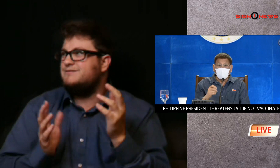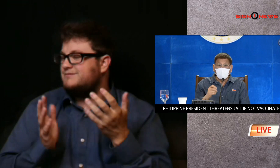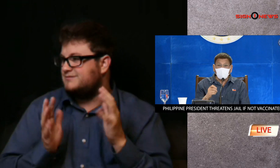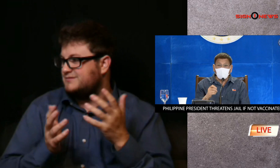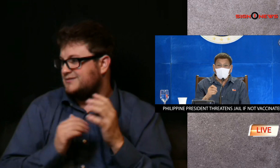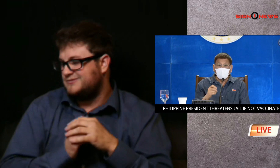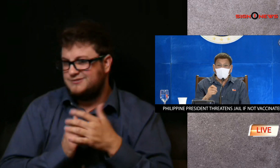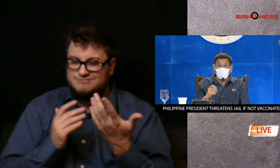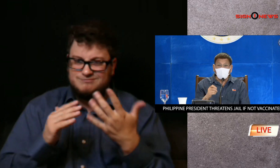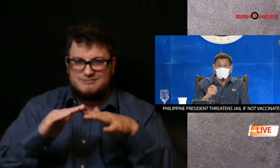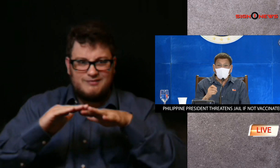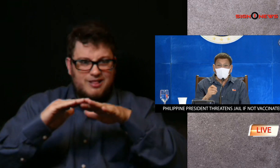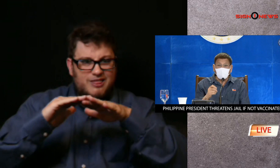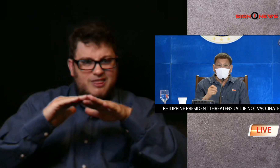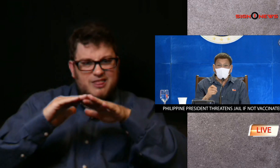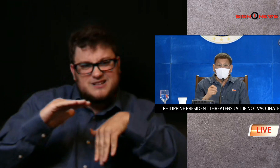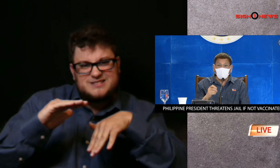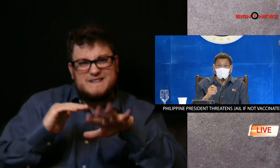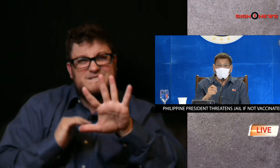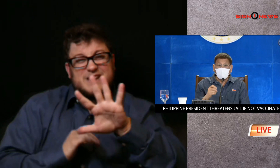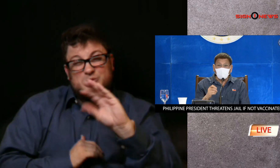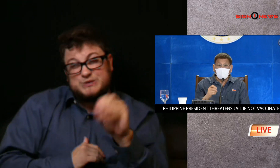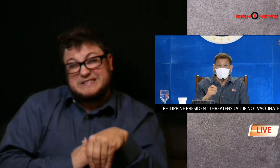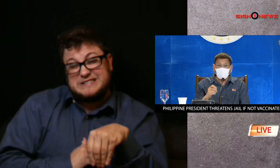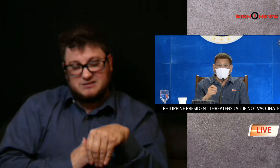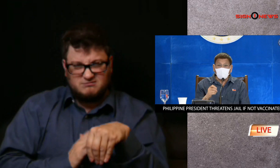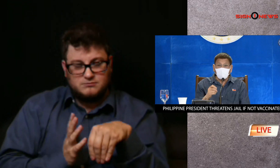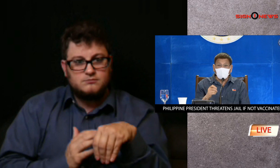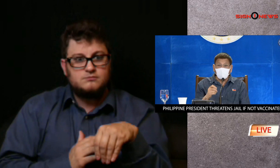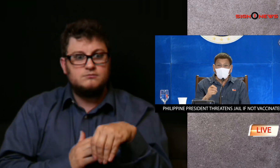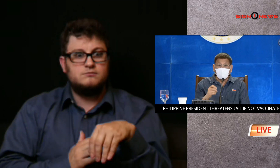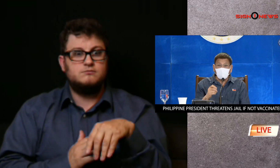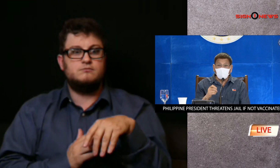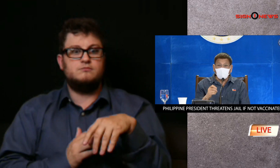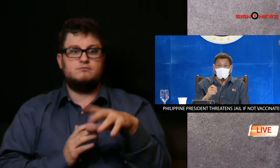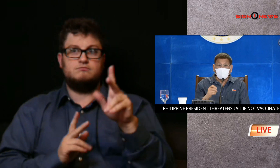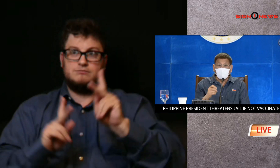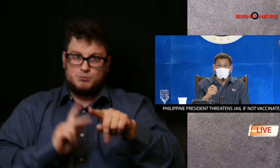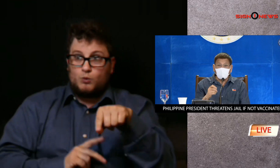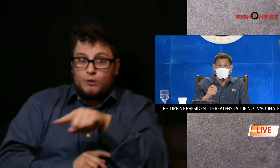less than five percent had been fully vaccinated